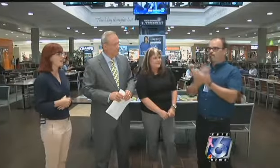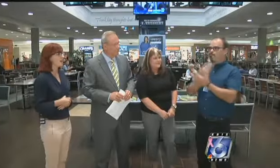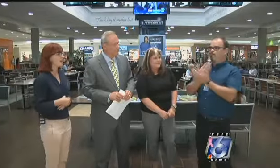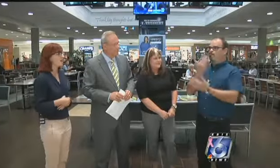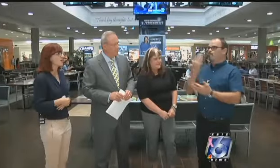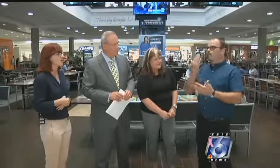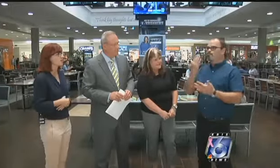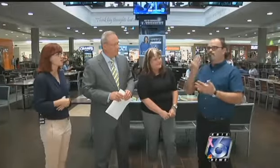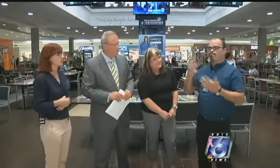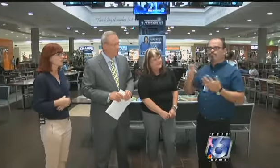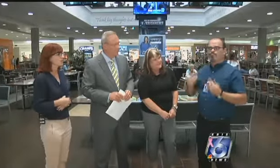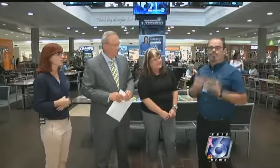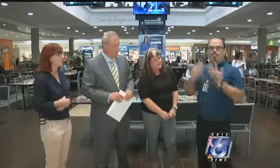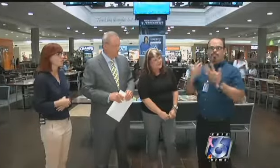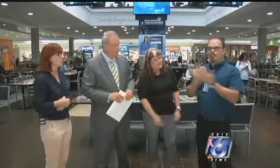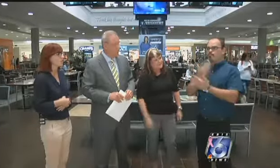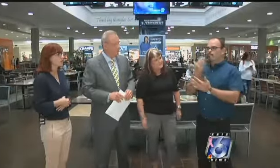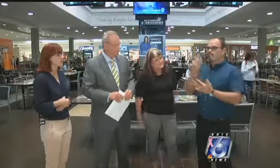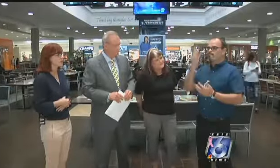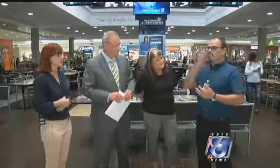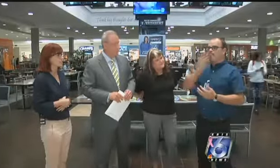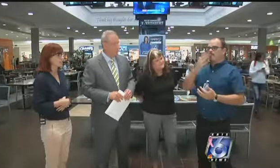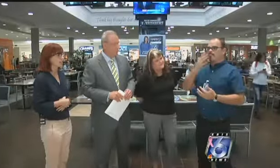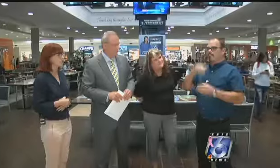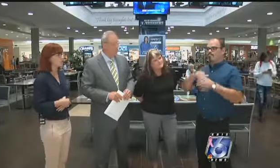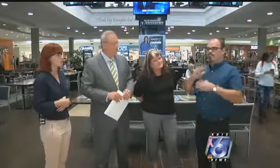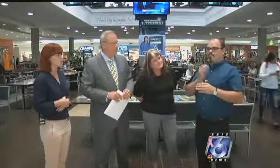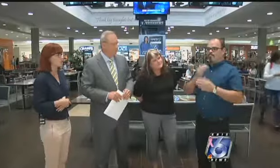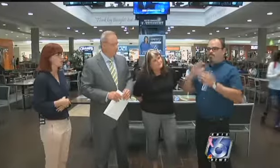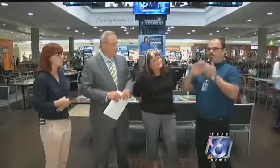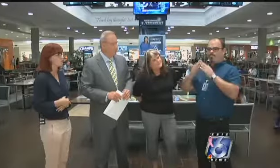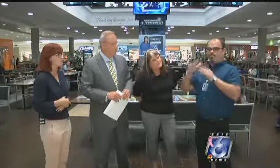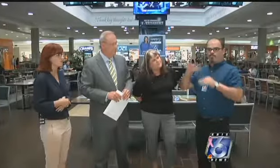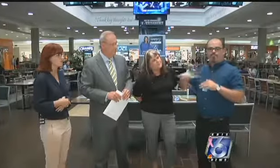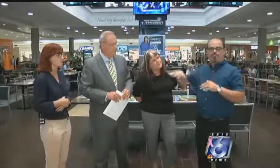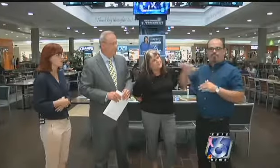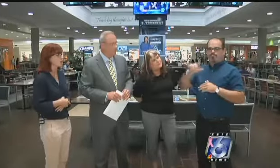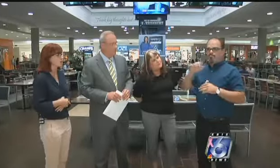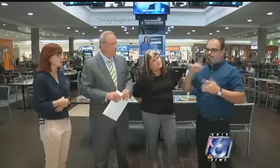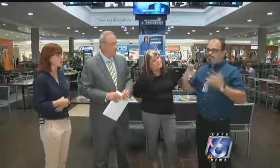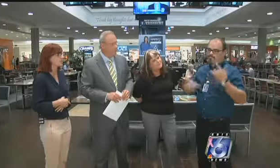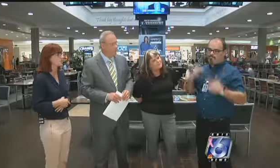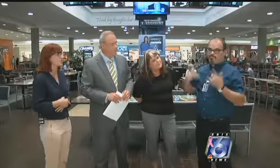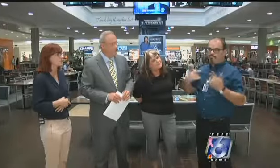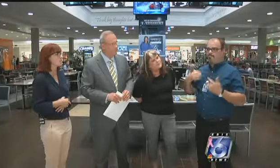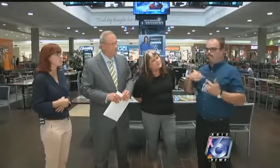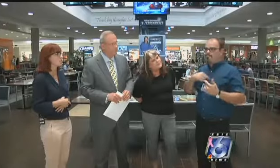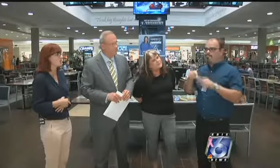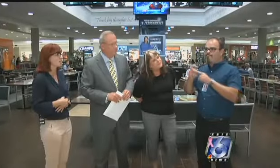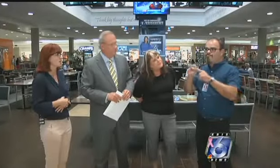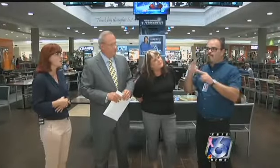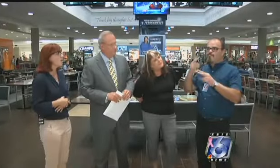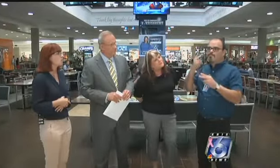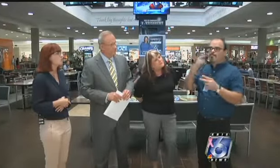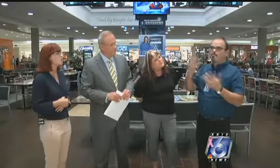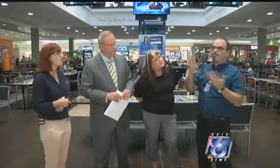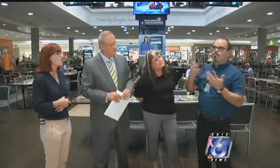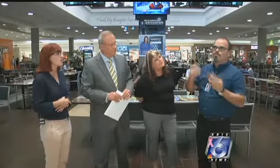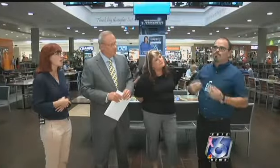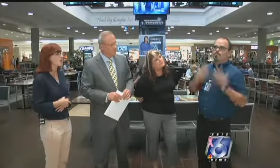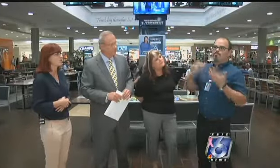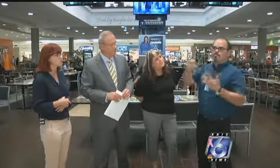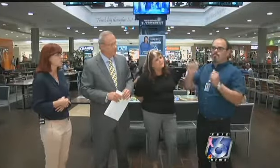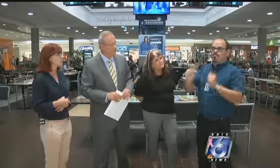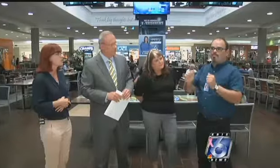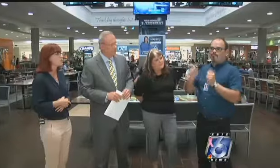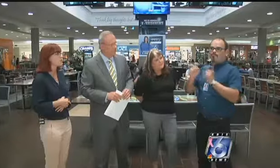night. And Niall is really such a wonderful inspiration and a great new face for our community, especially to be coming here. We're so